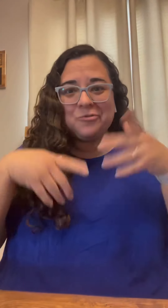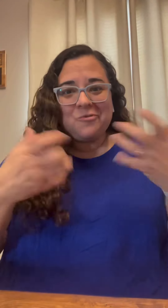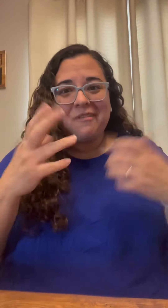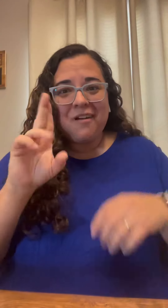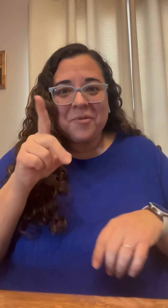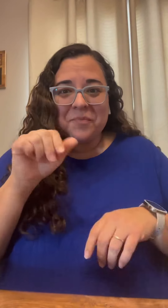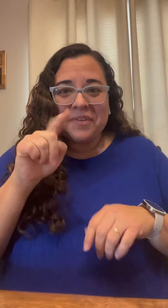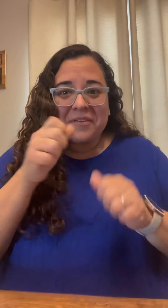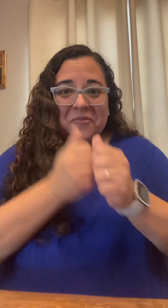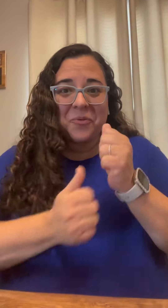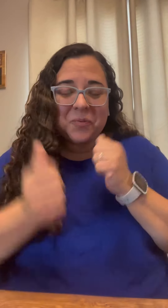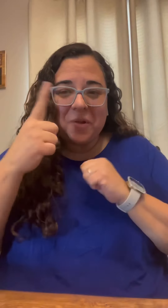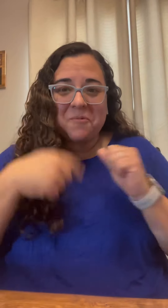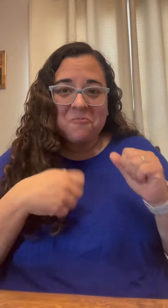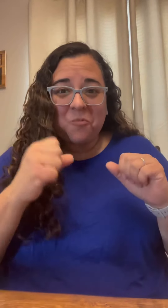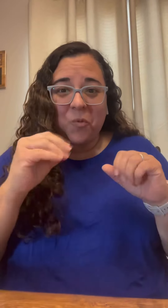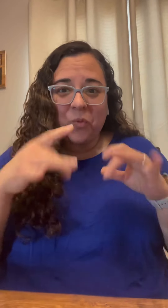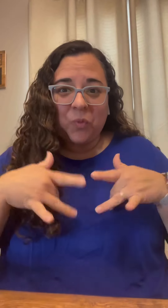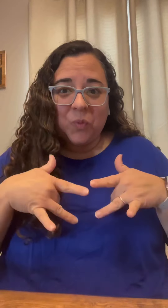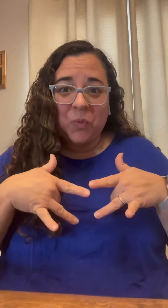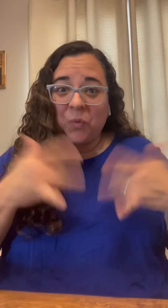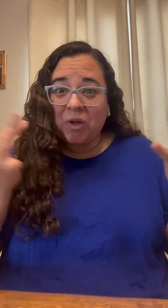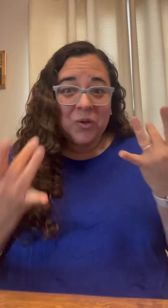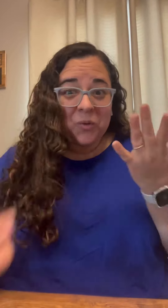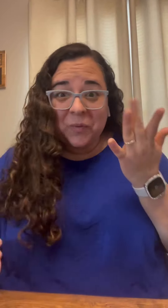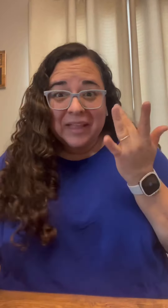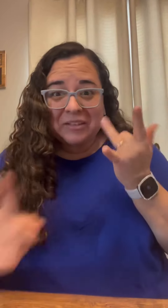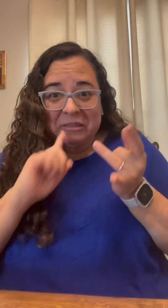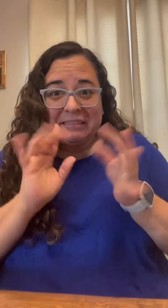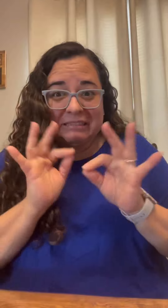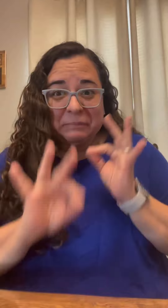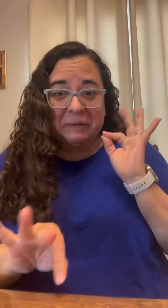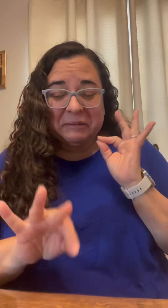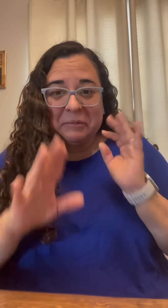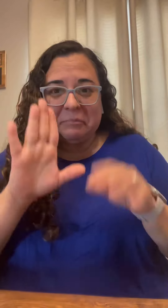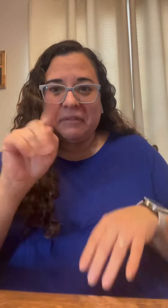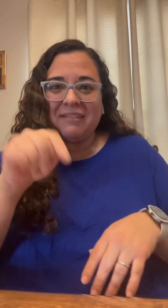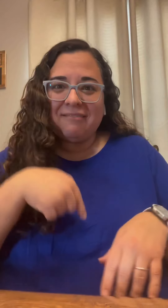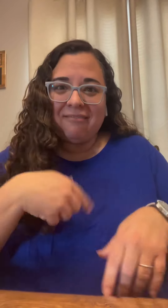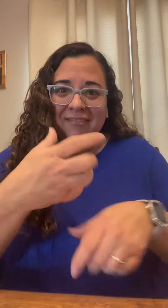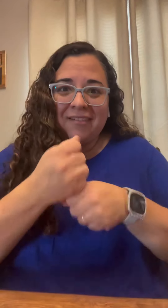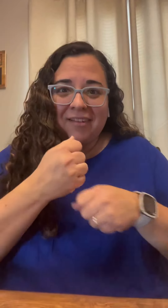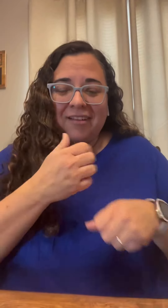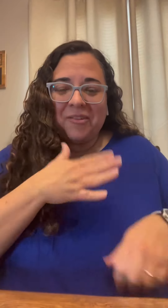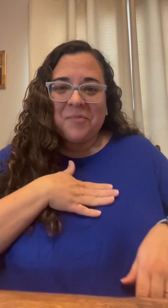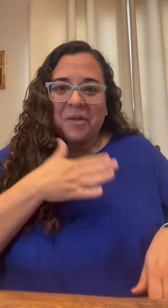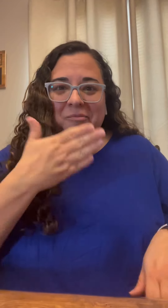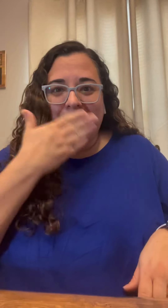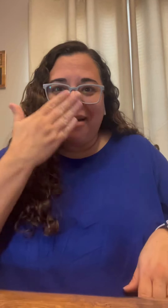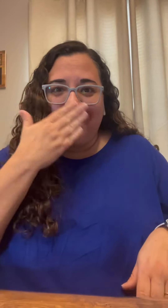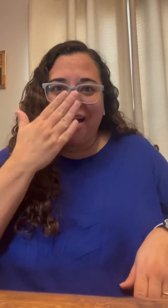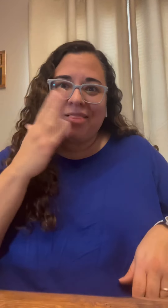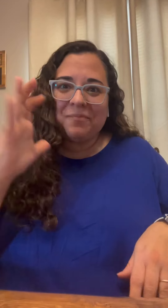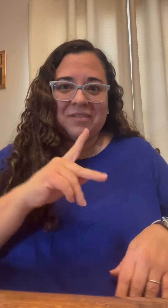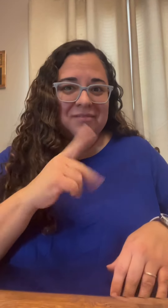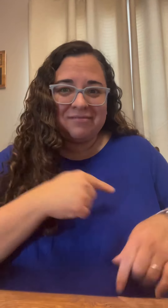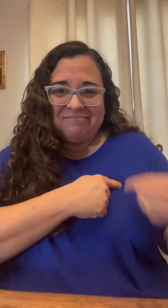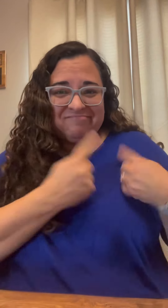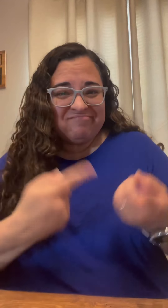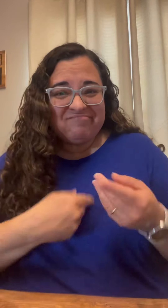hey everyone i just wanted to update everyone i'm so thrilled i know it's super simple but i finally got